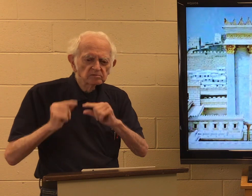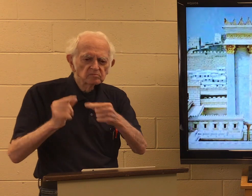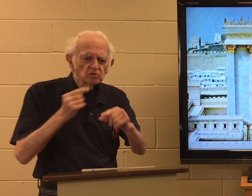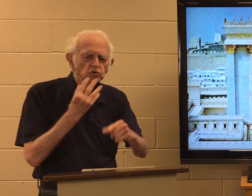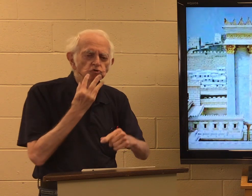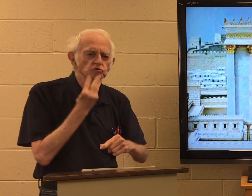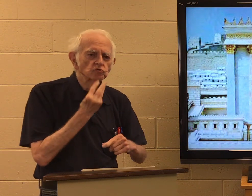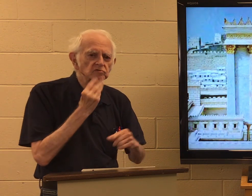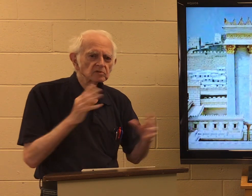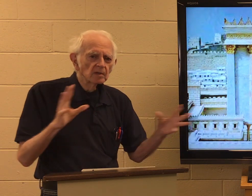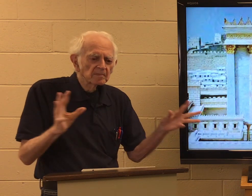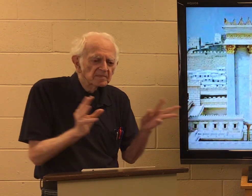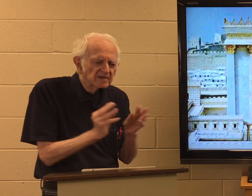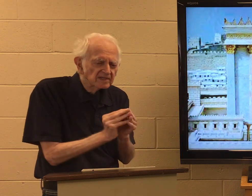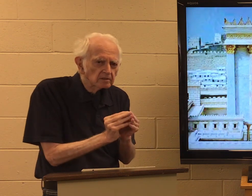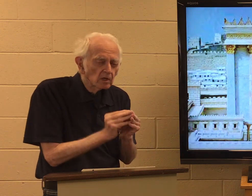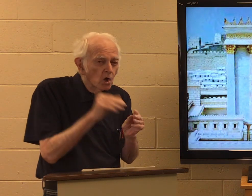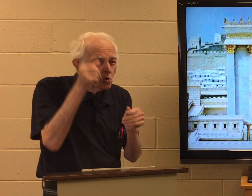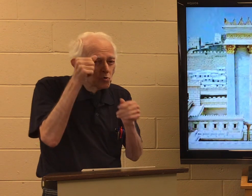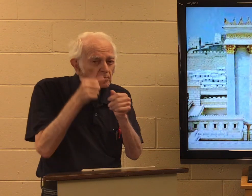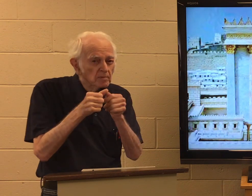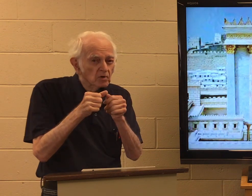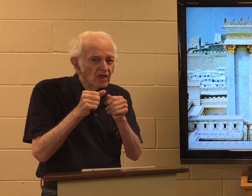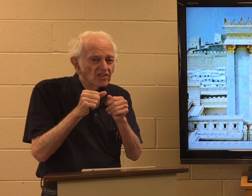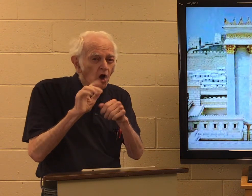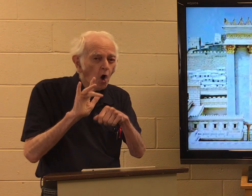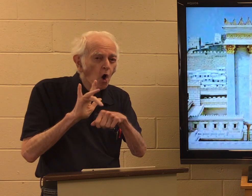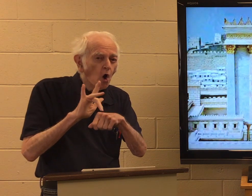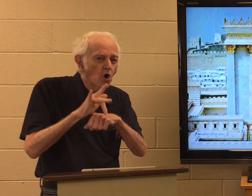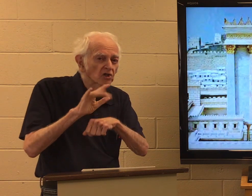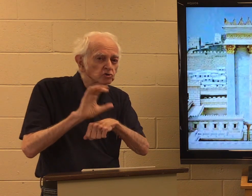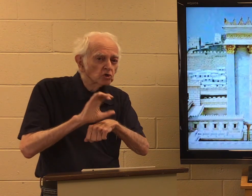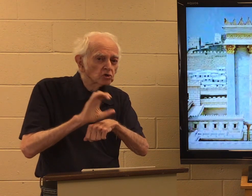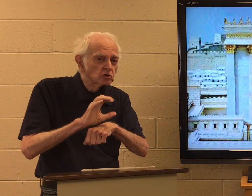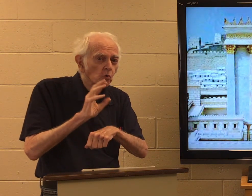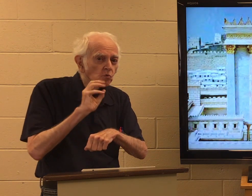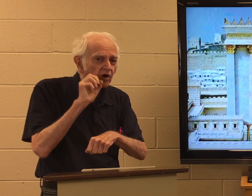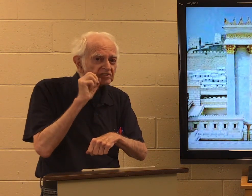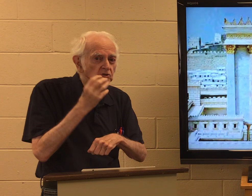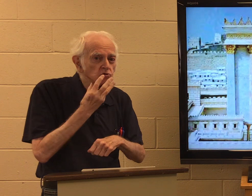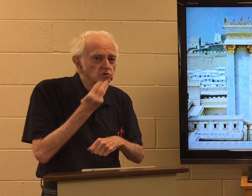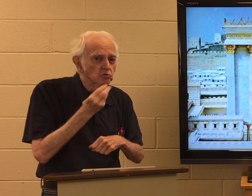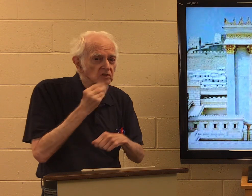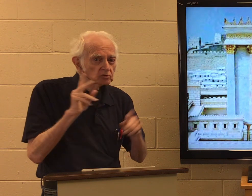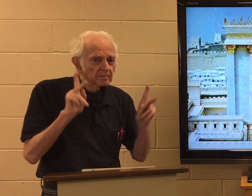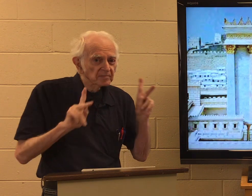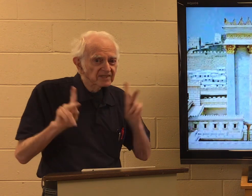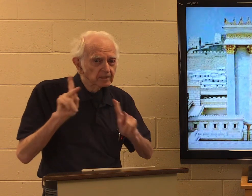groups of Jews to meet. Now remember, the early church was Jewish people.